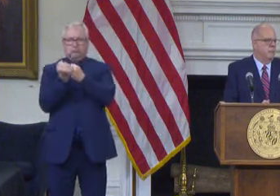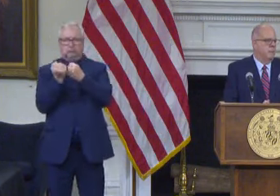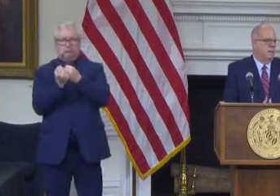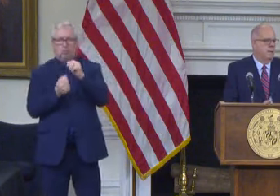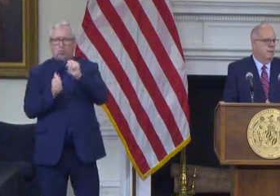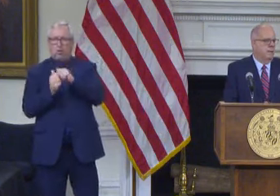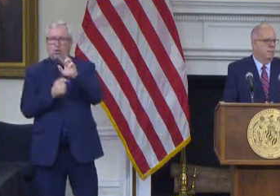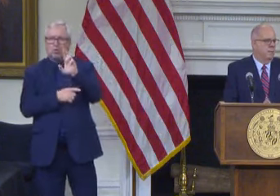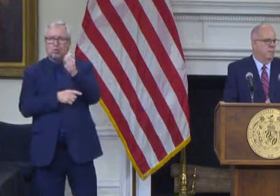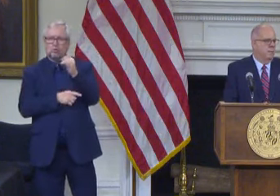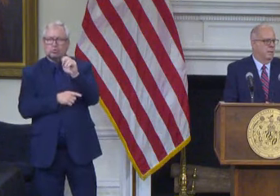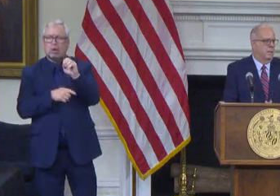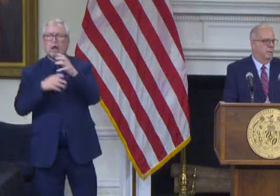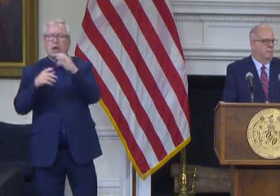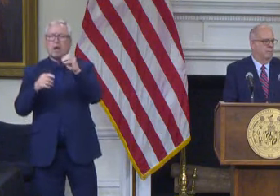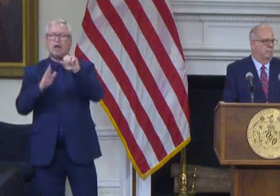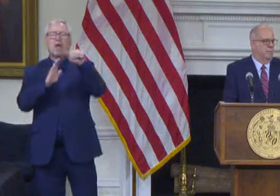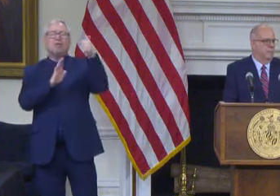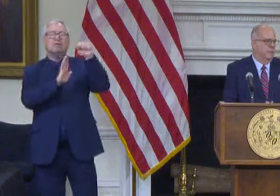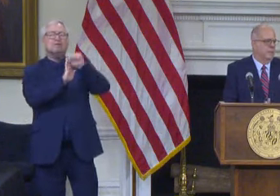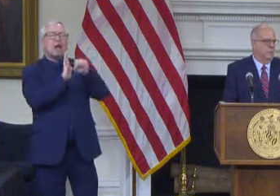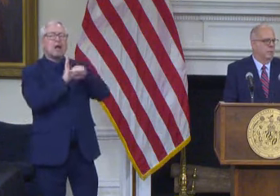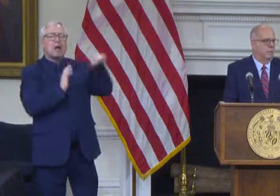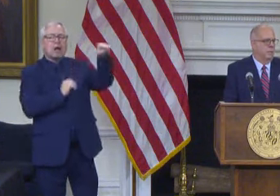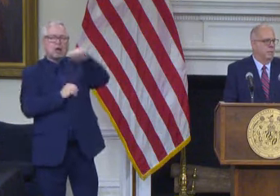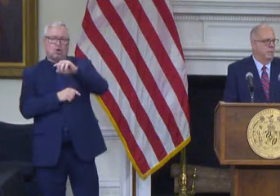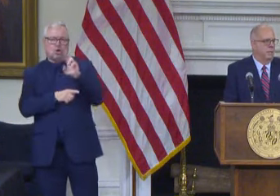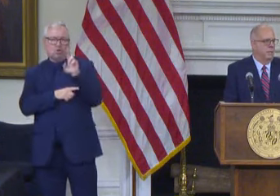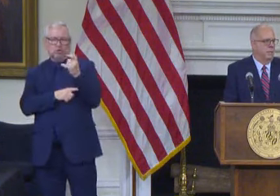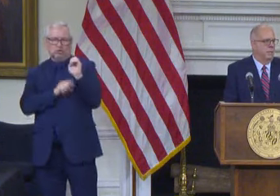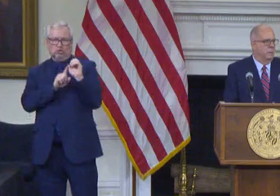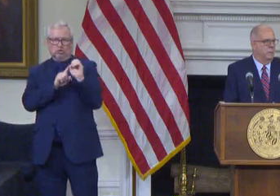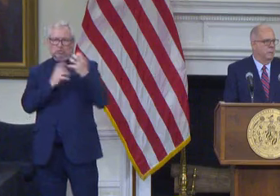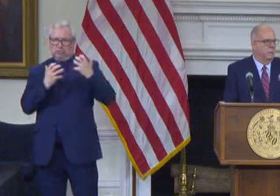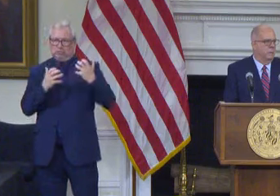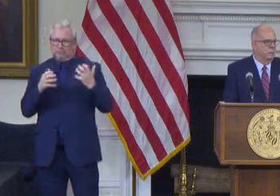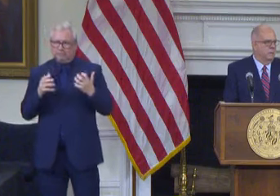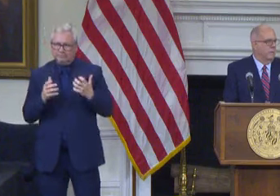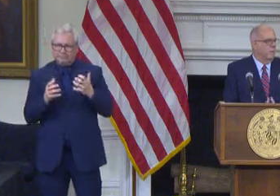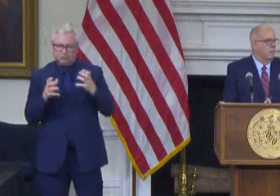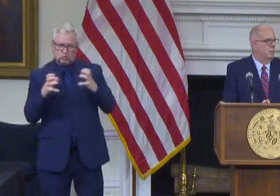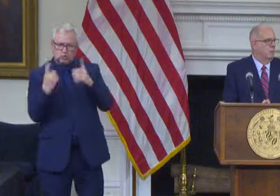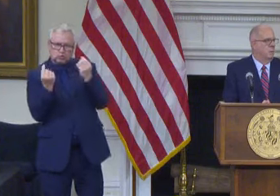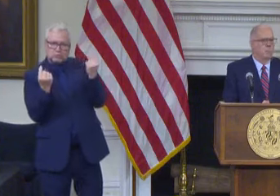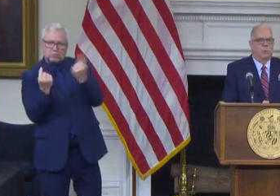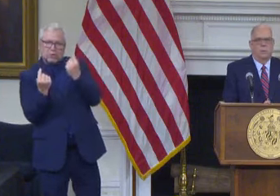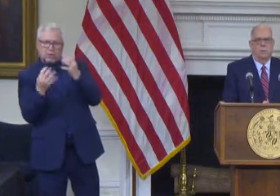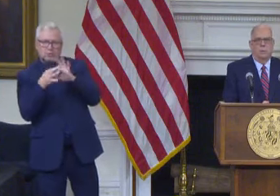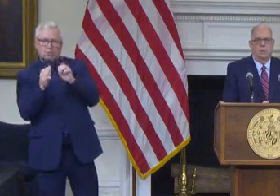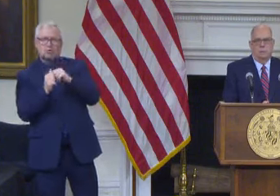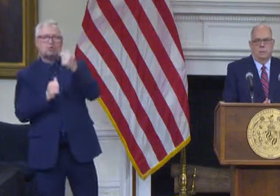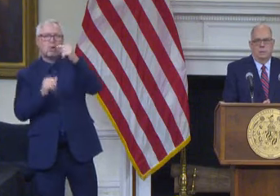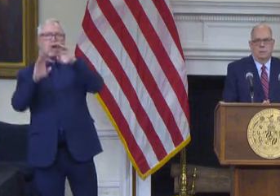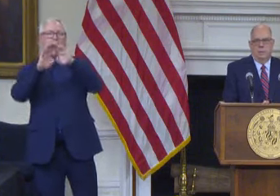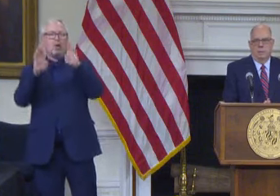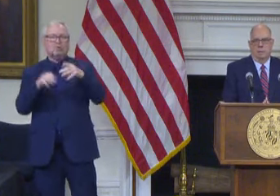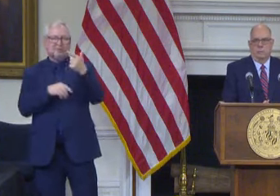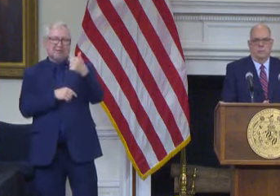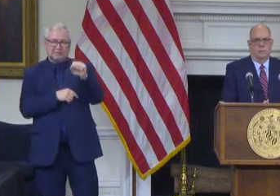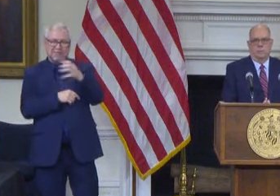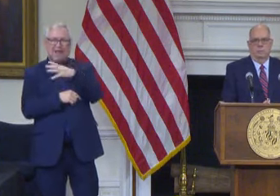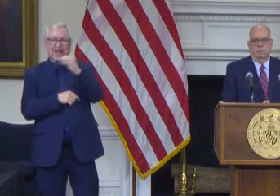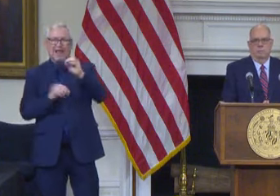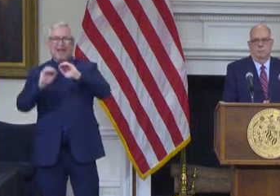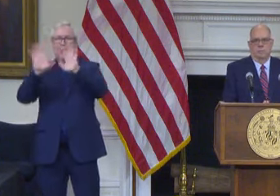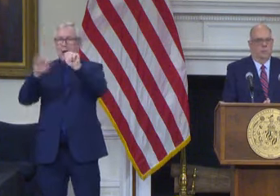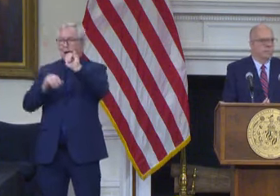reggie uh and we think uh you know doing something about greenhouse gas emissions and clean air is pretty important so I but I can't really